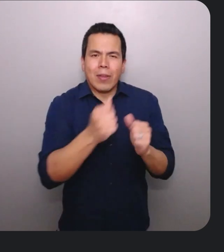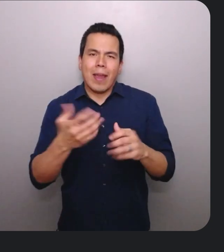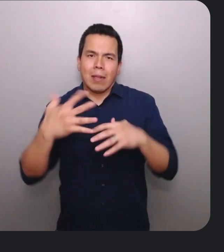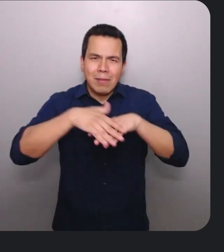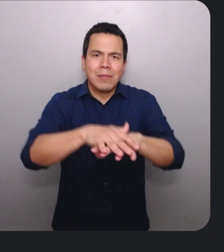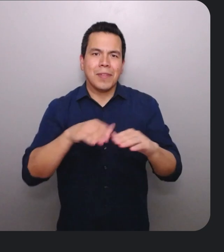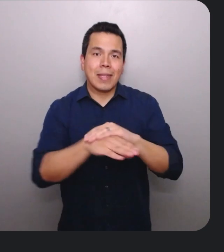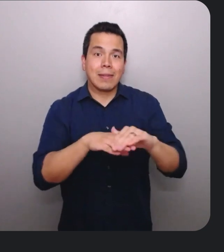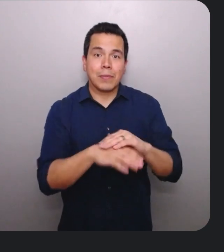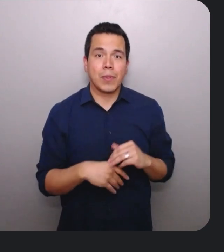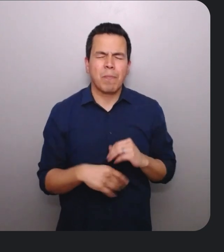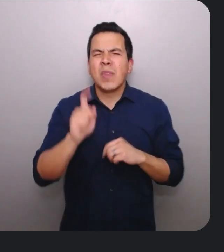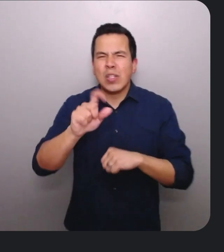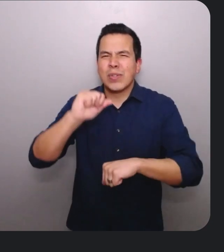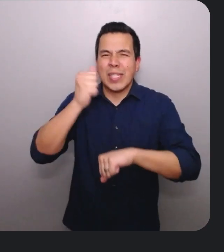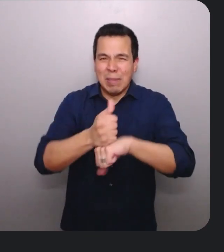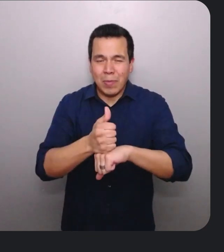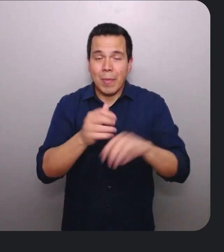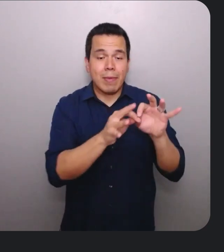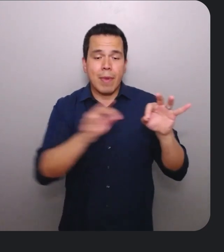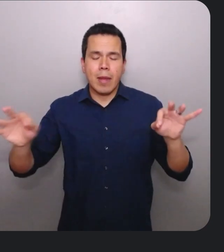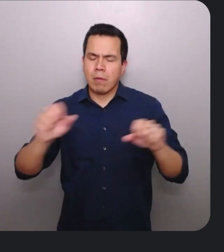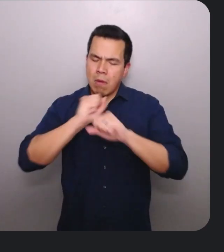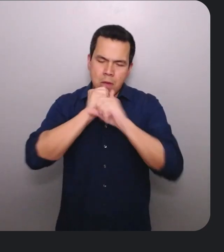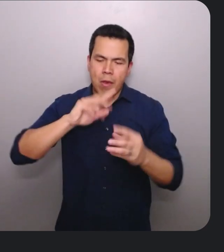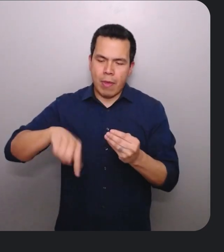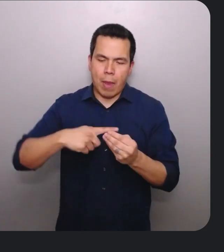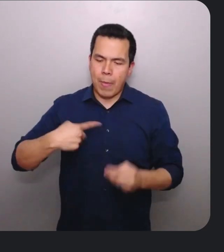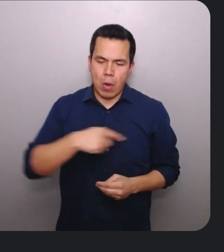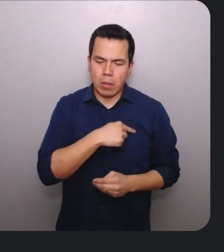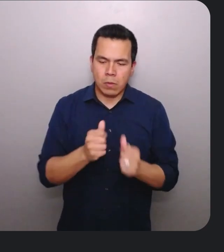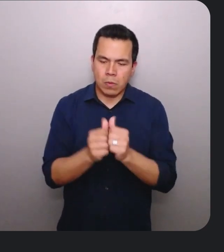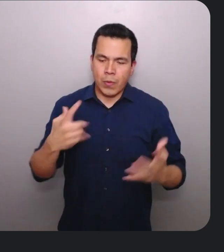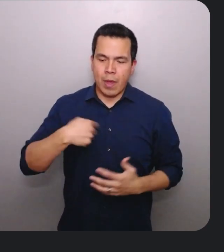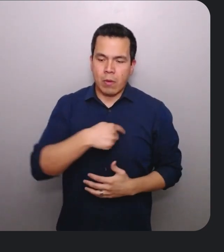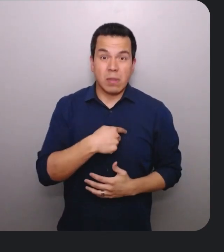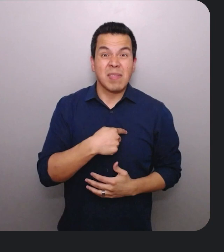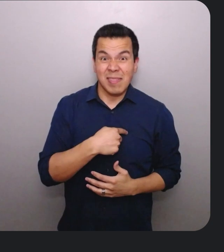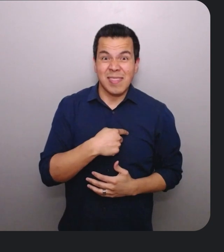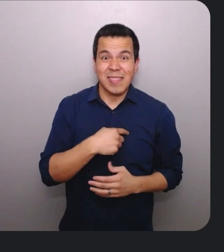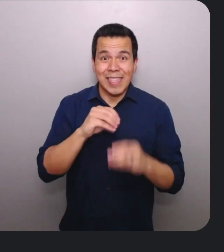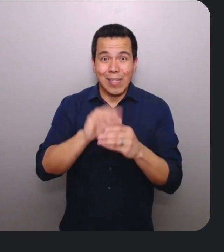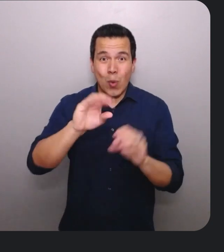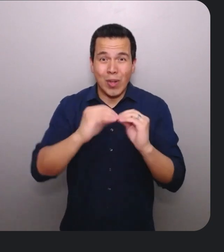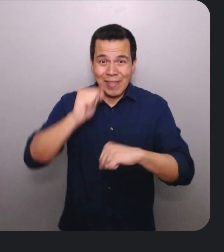Implement the adage of nothing about us without us. Start by talking with users with disabilities so that you can appropriately